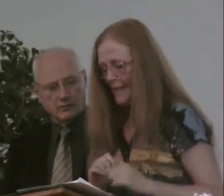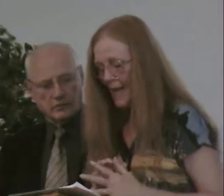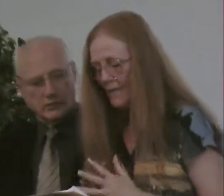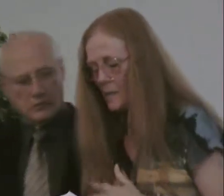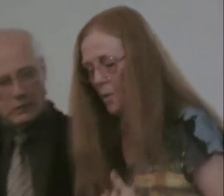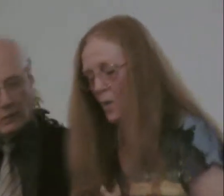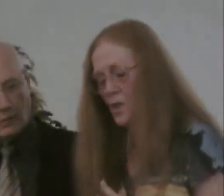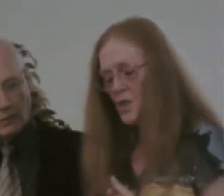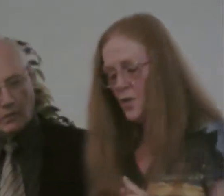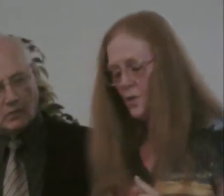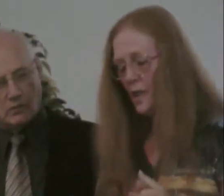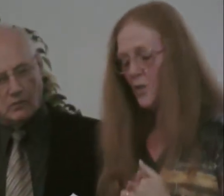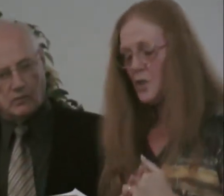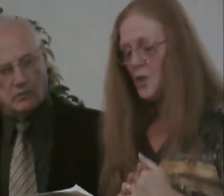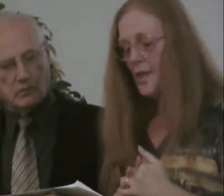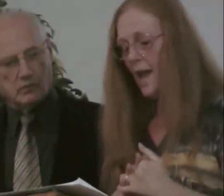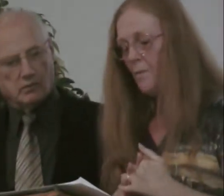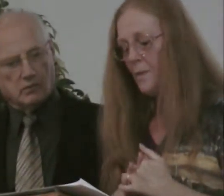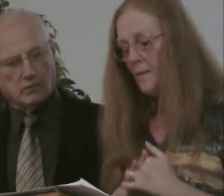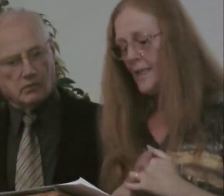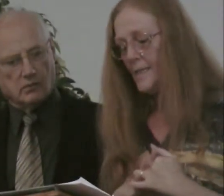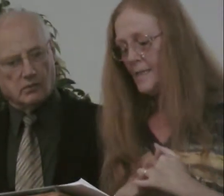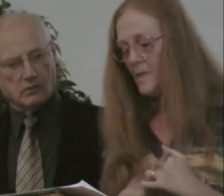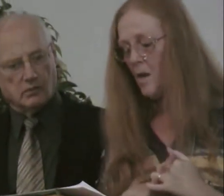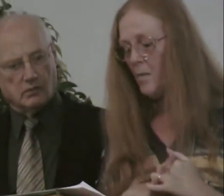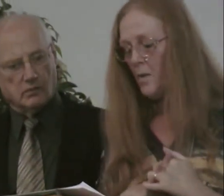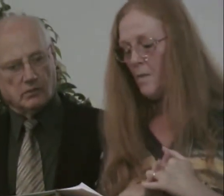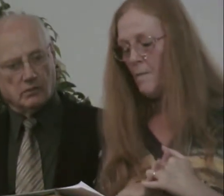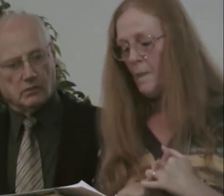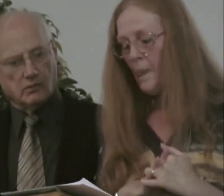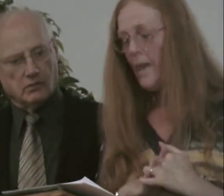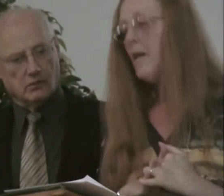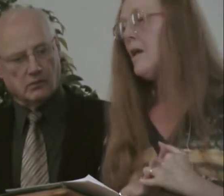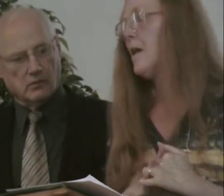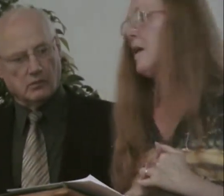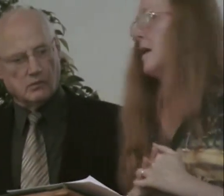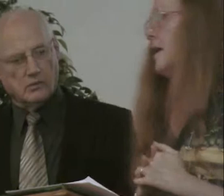These things I have spoken to you that you should not be made to stumble.